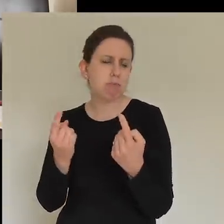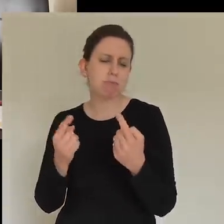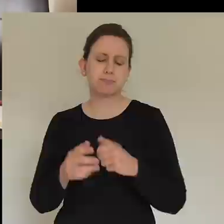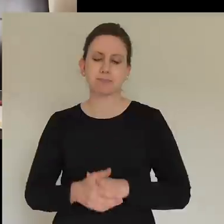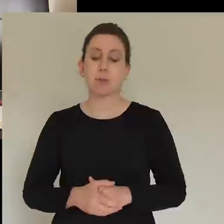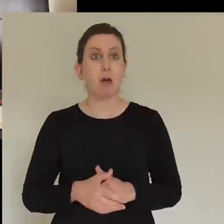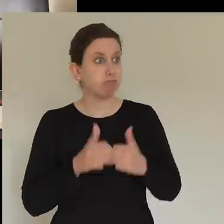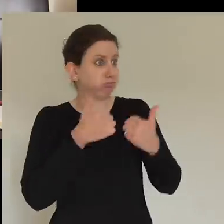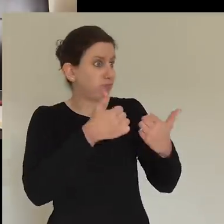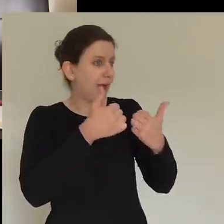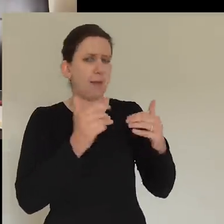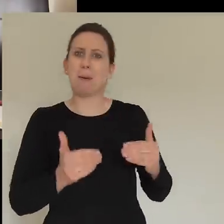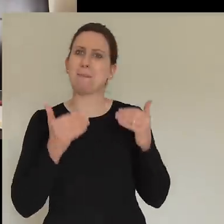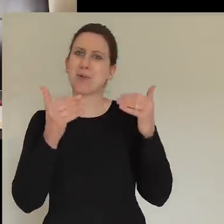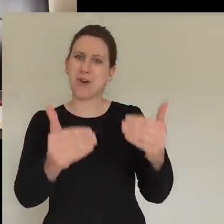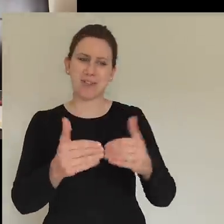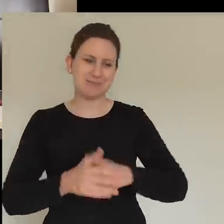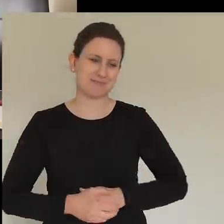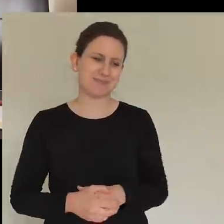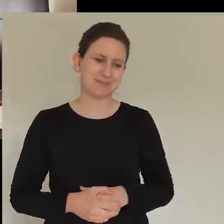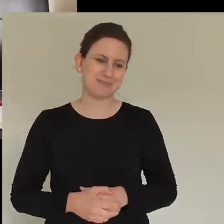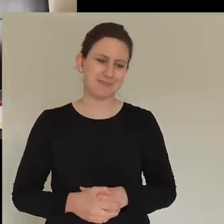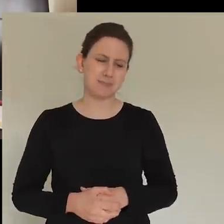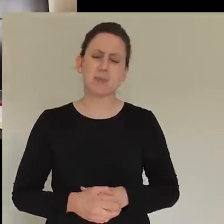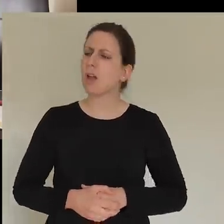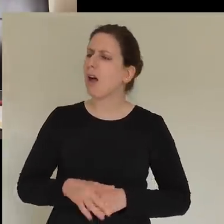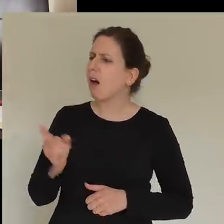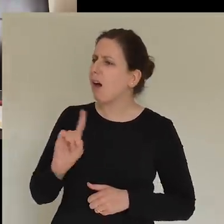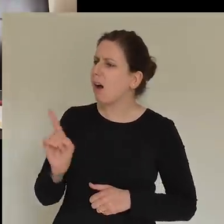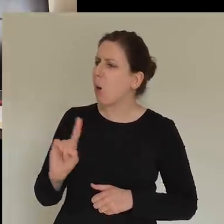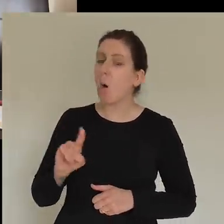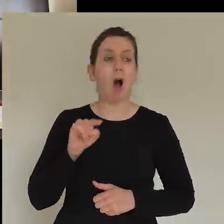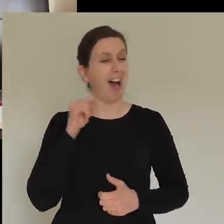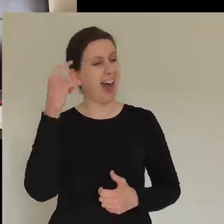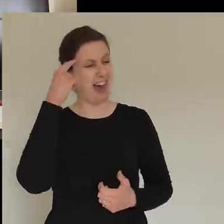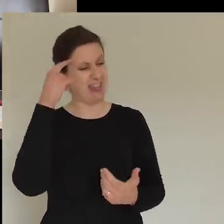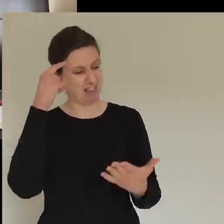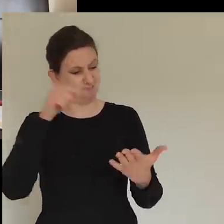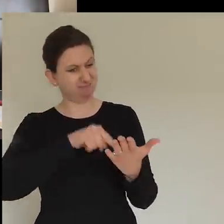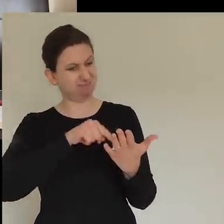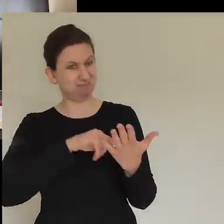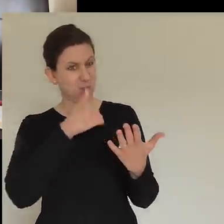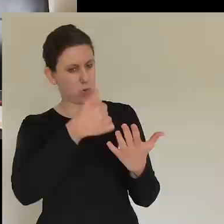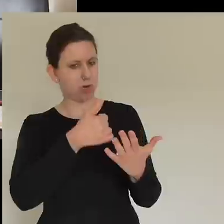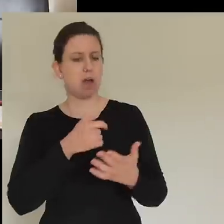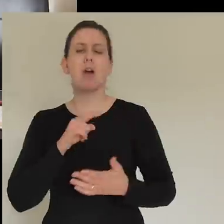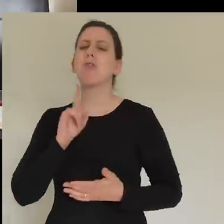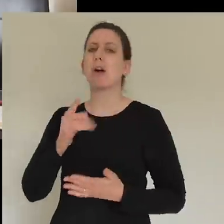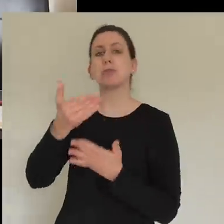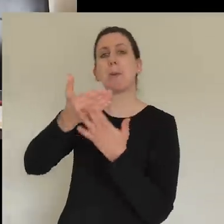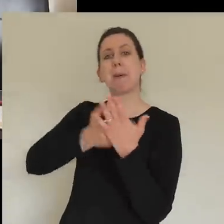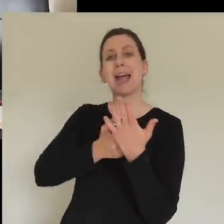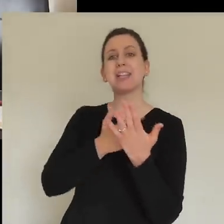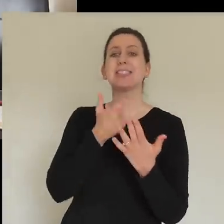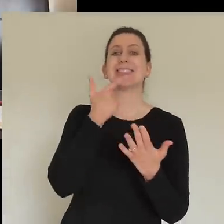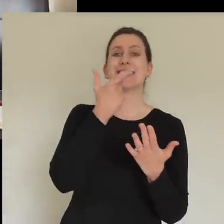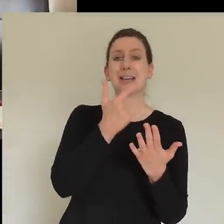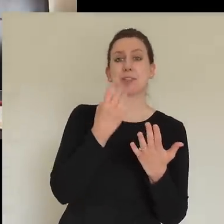shall we? Do you want to do the next one? So which one did you want to say? I reckon this one's pretty good, don't you? So, okay, so this is page 73 of Unleashed.